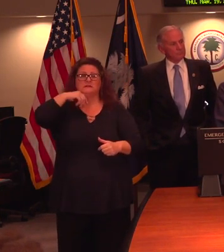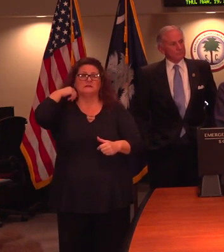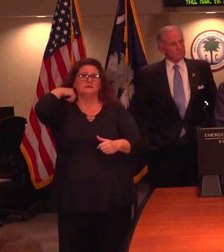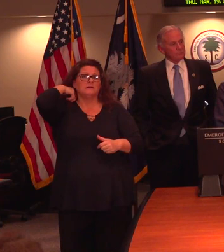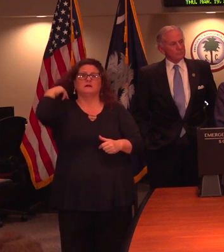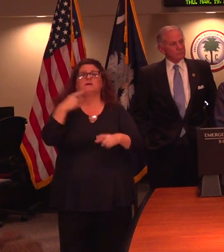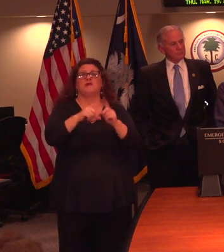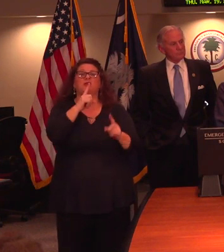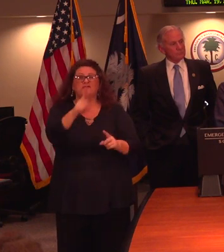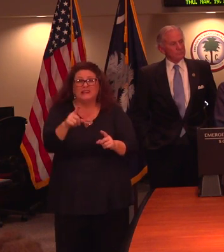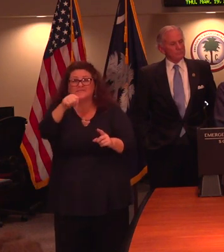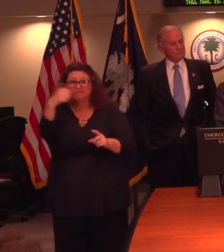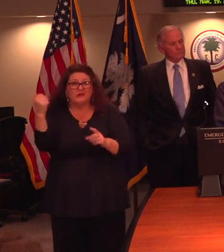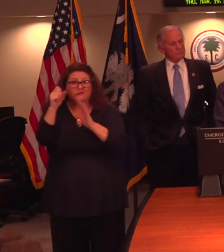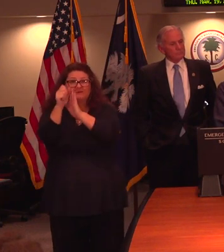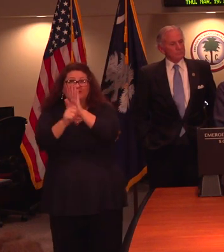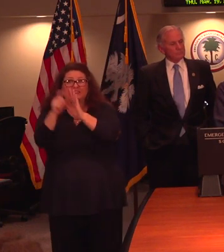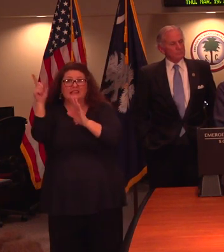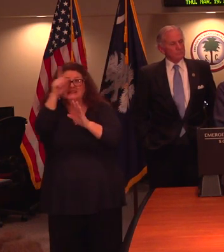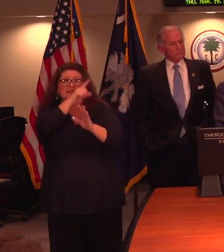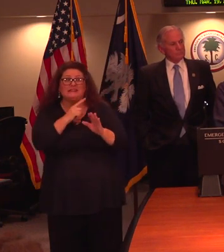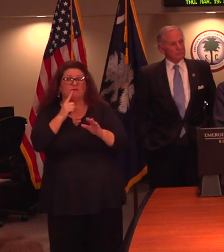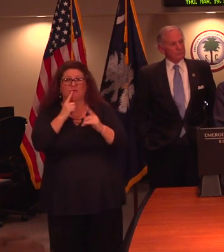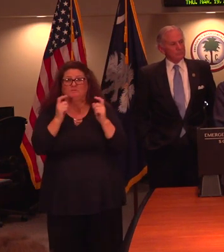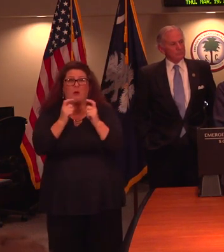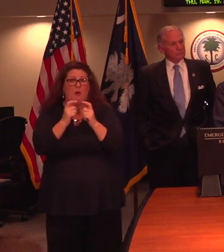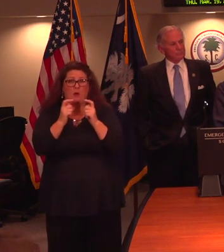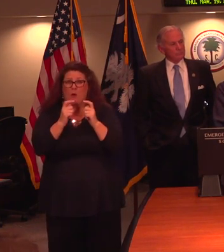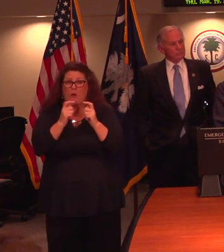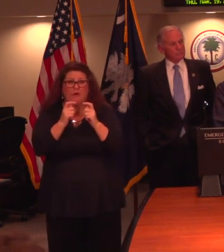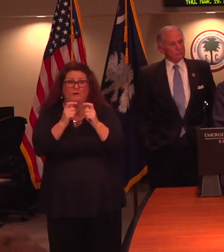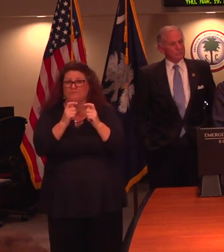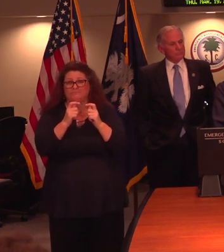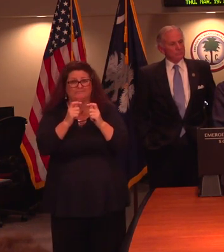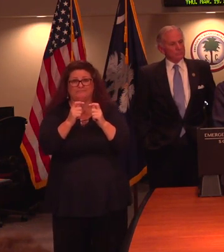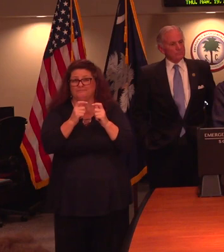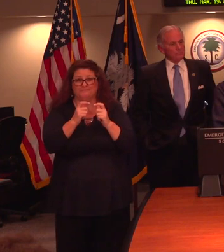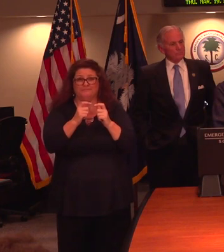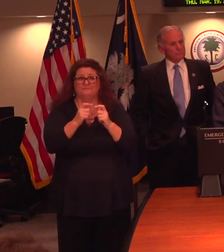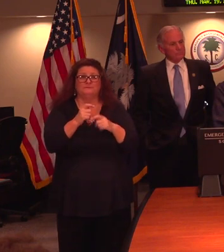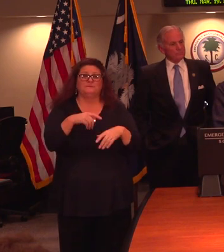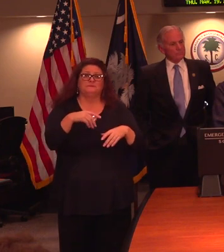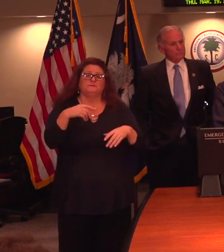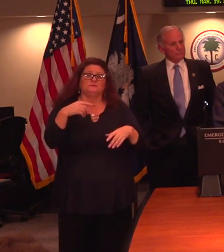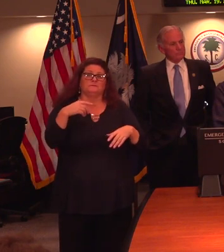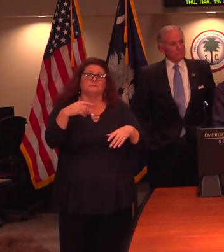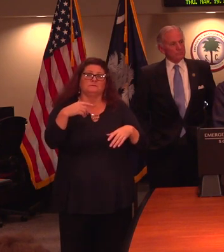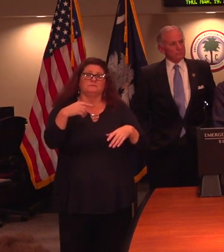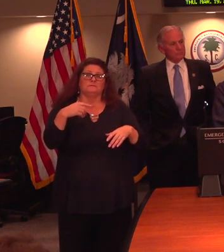relatively low compared to other settings. And so it's more useful to use these